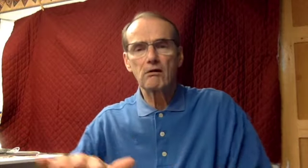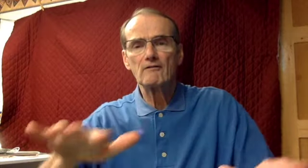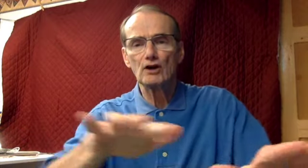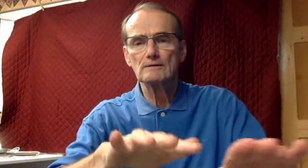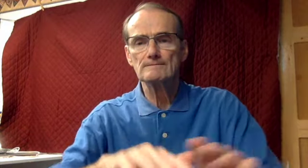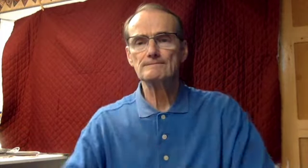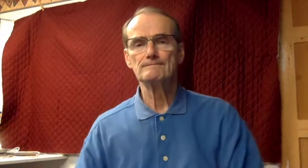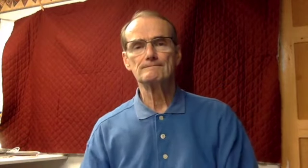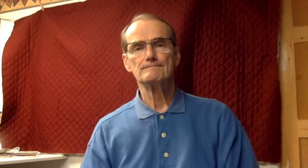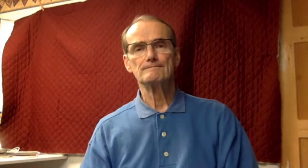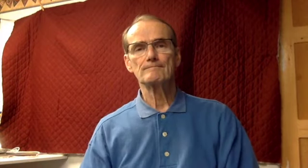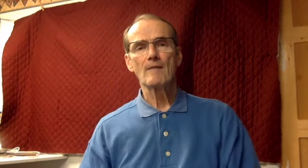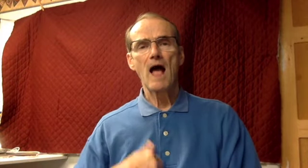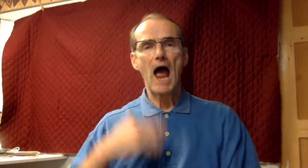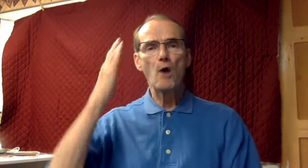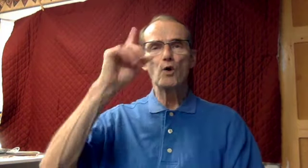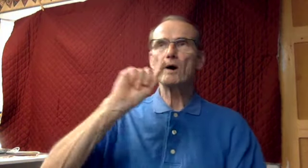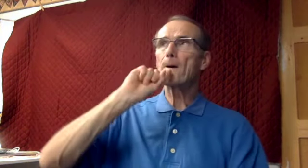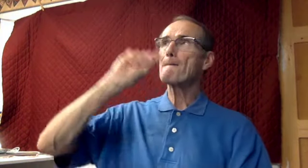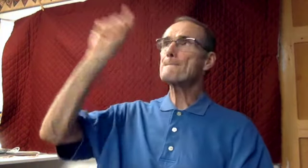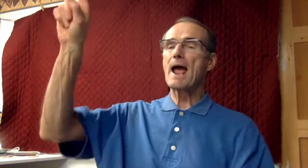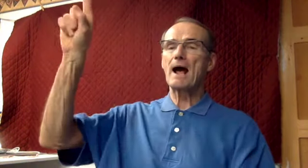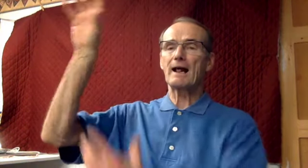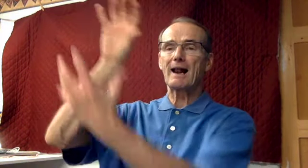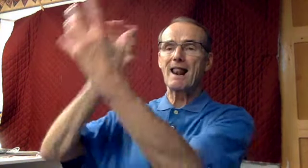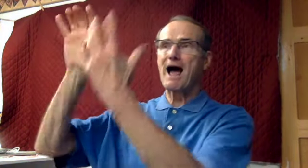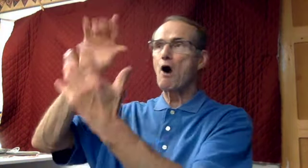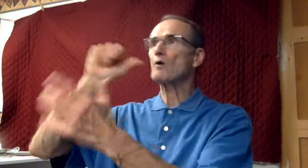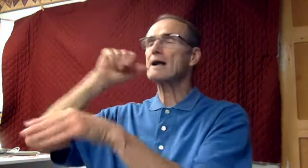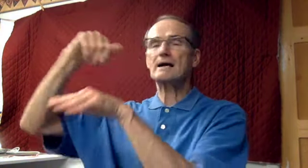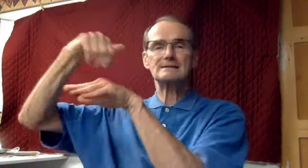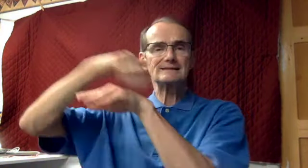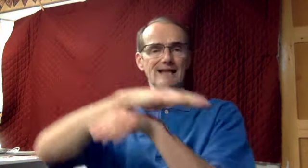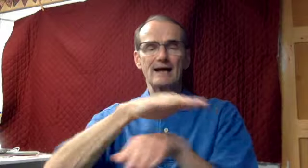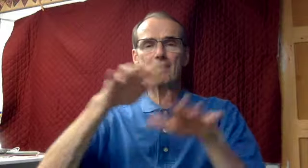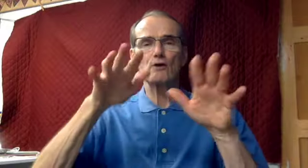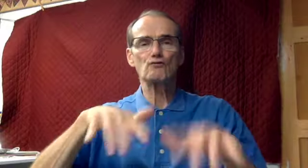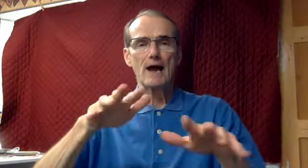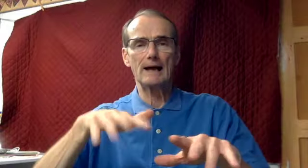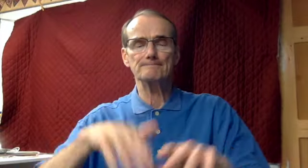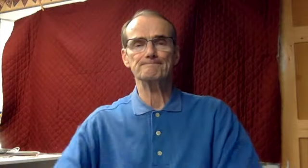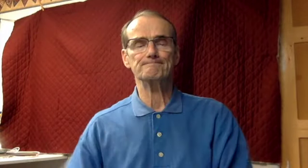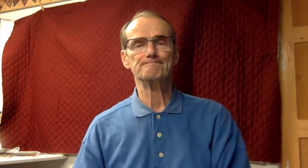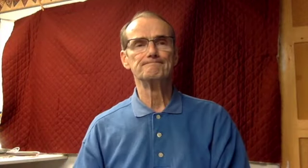I will command the clouds not to send rain upon it